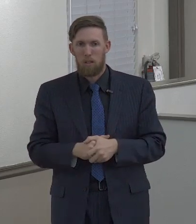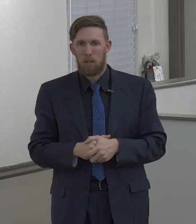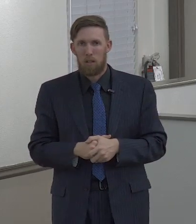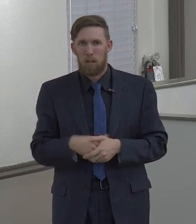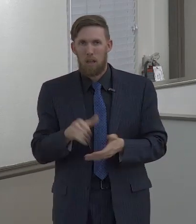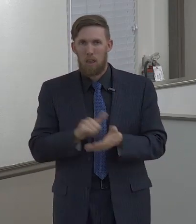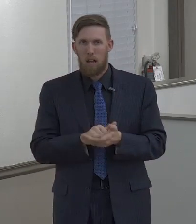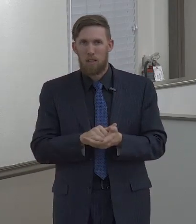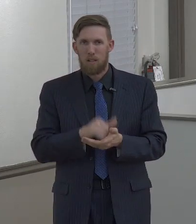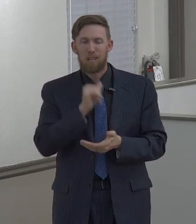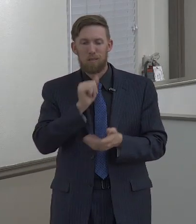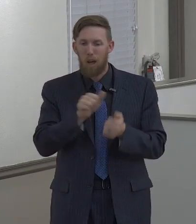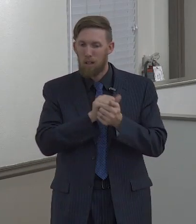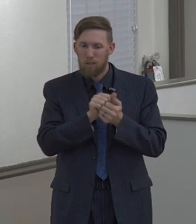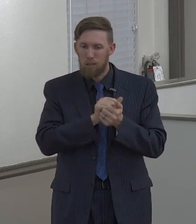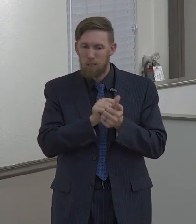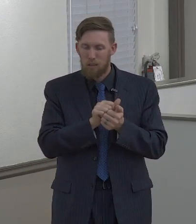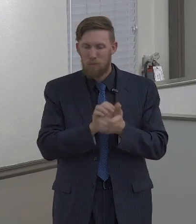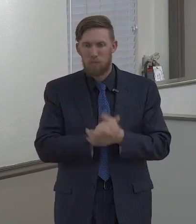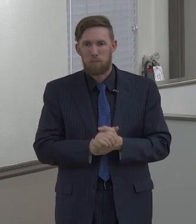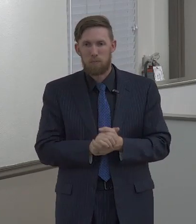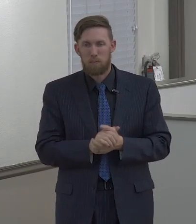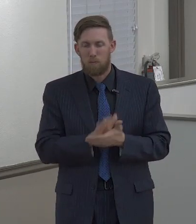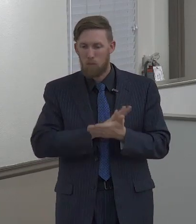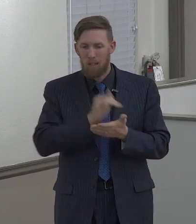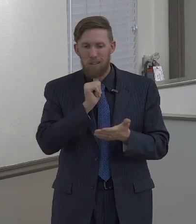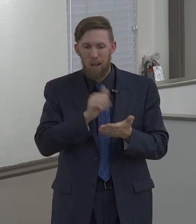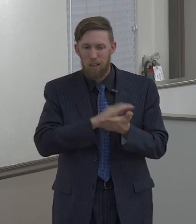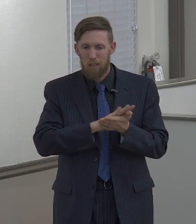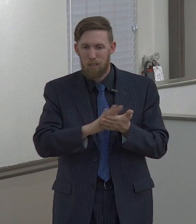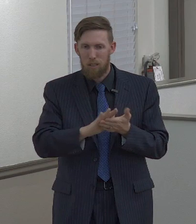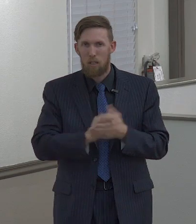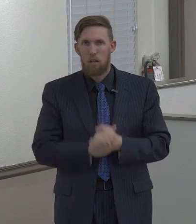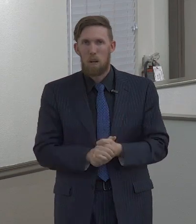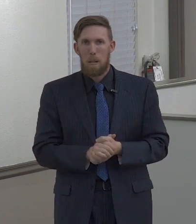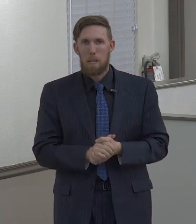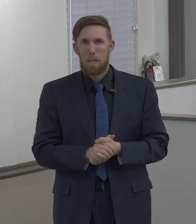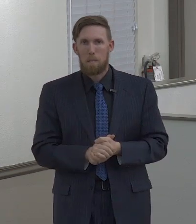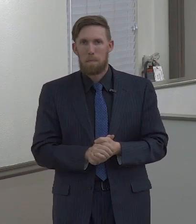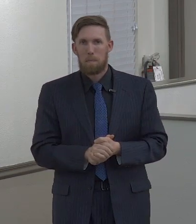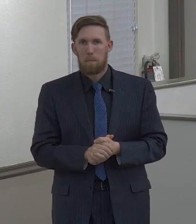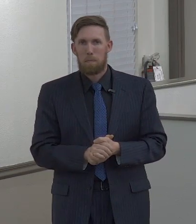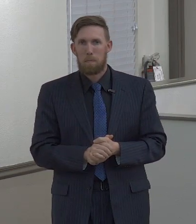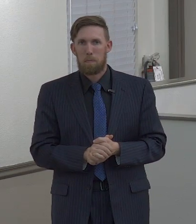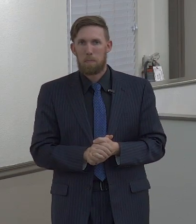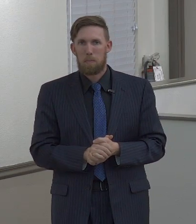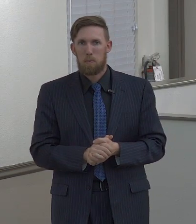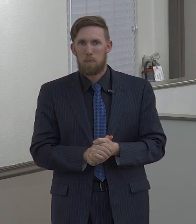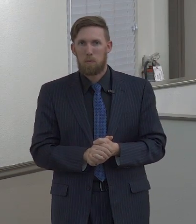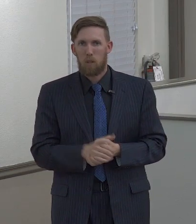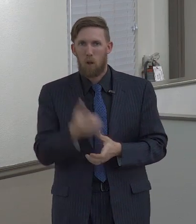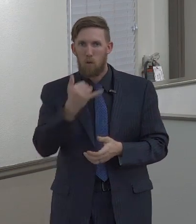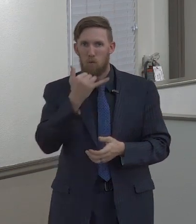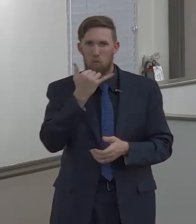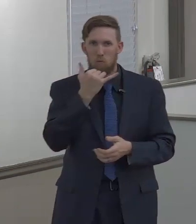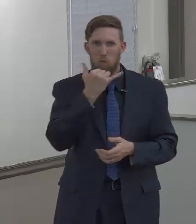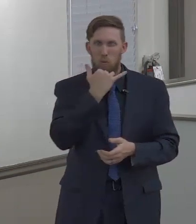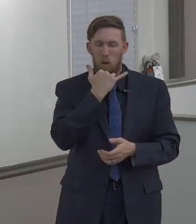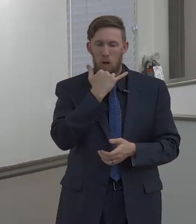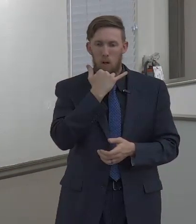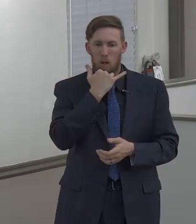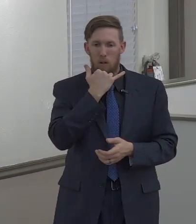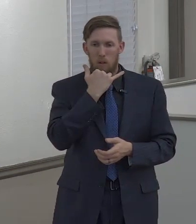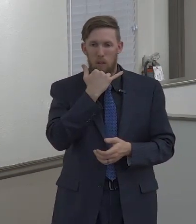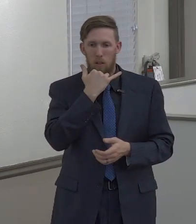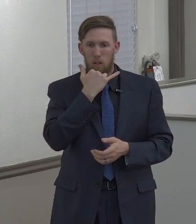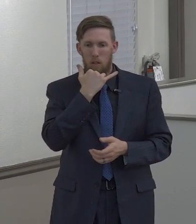That is what uncleanness is referring to here. Inordinate affection. This refers to strong and uncontrolled lust.